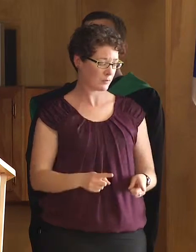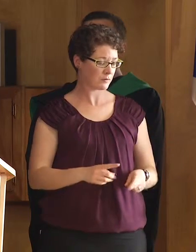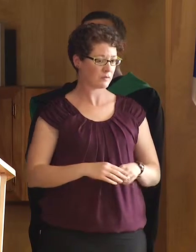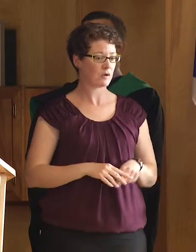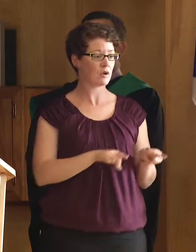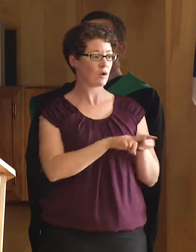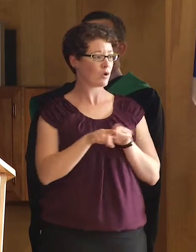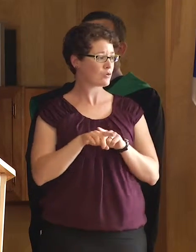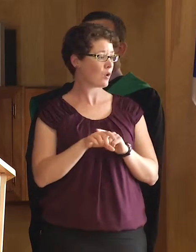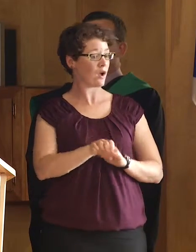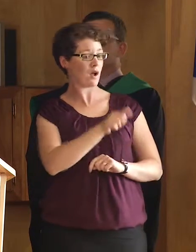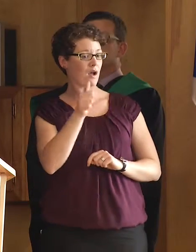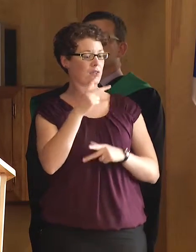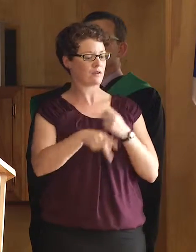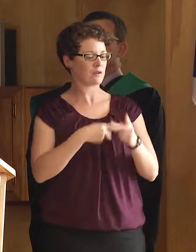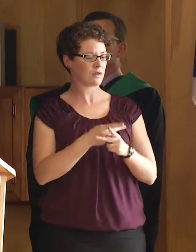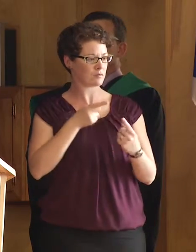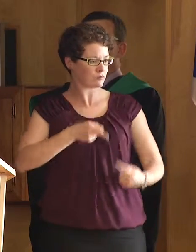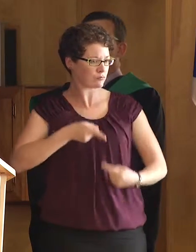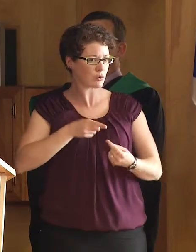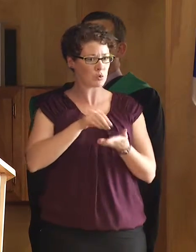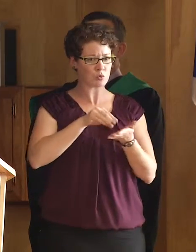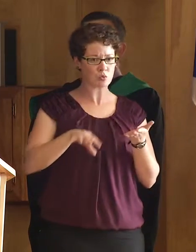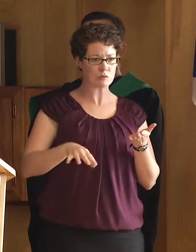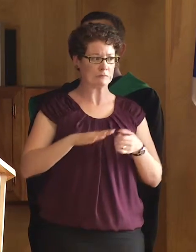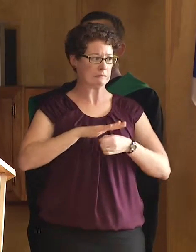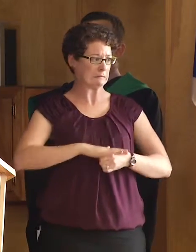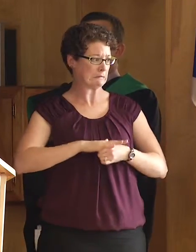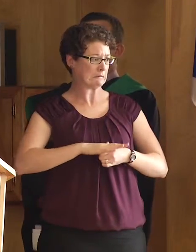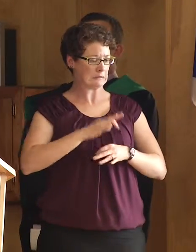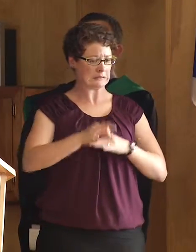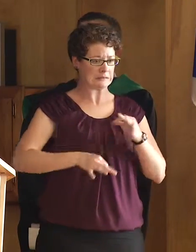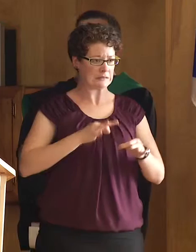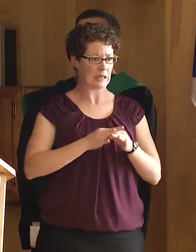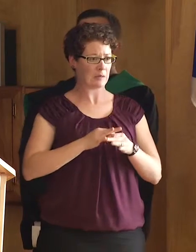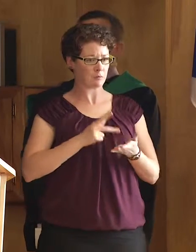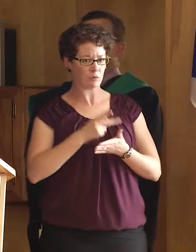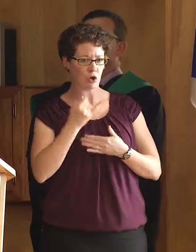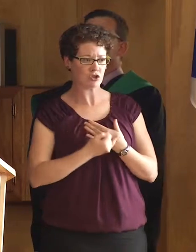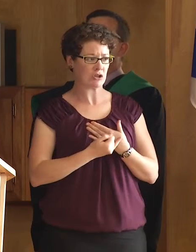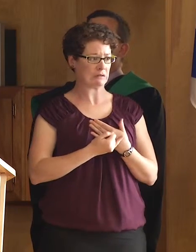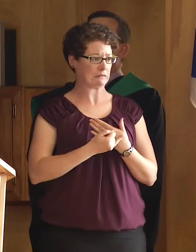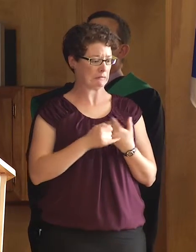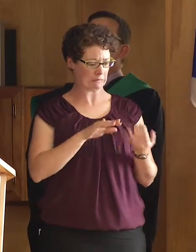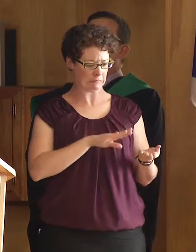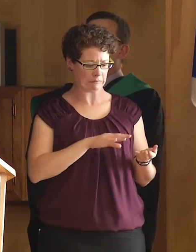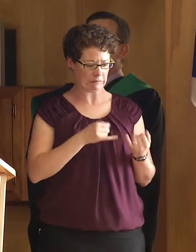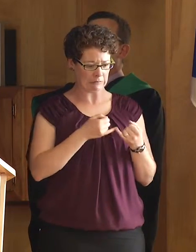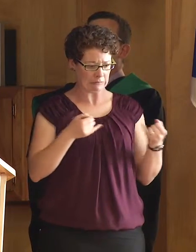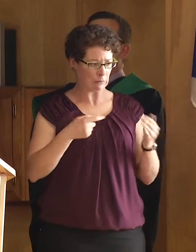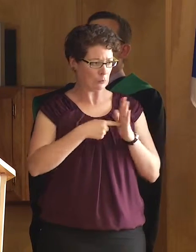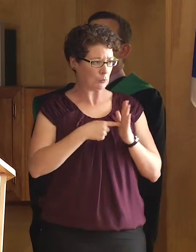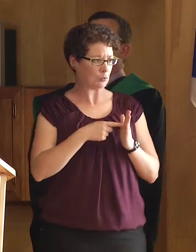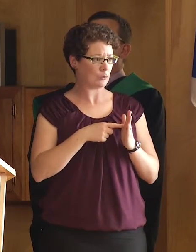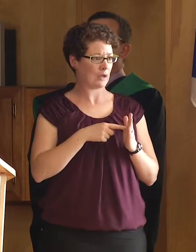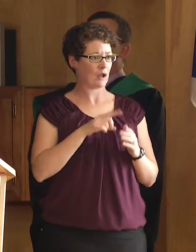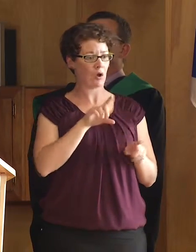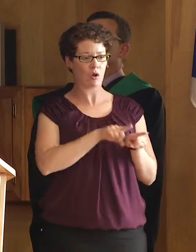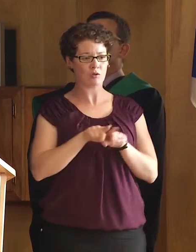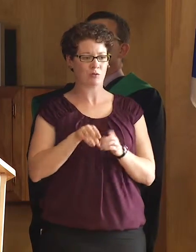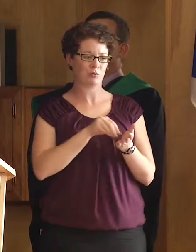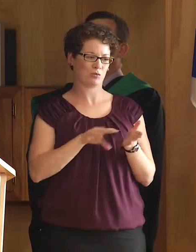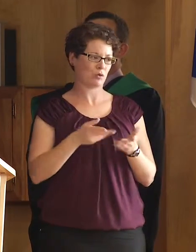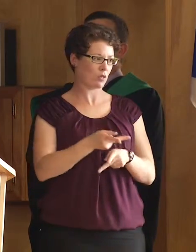There are also many struggles that come with being a student, such as the stress of exams, projects, meeting deadlines, and of course, student loans.